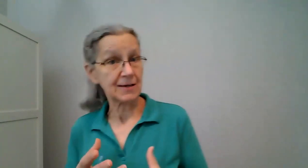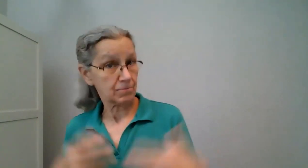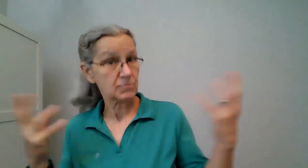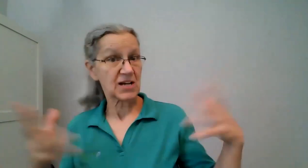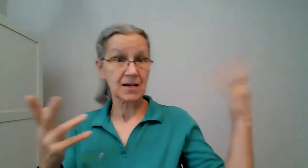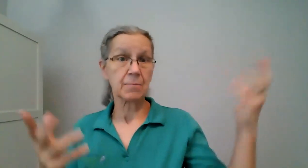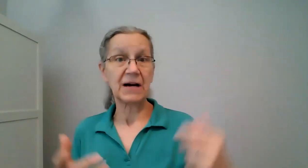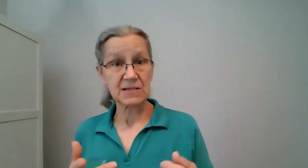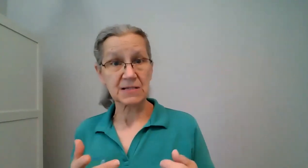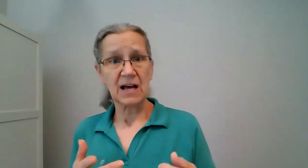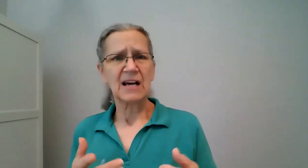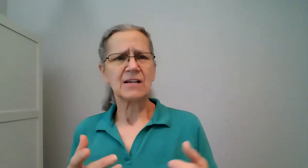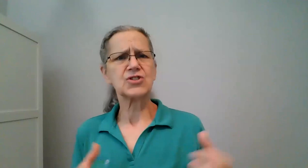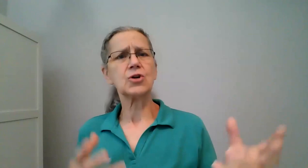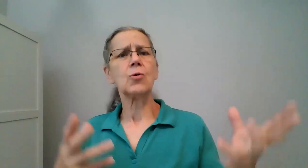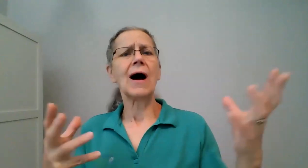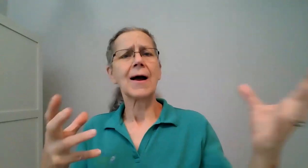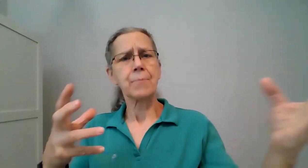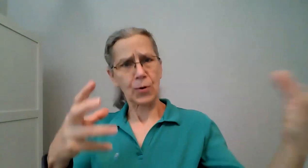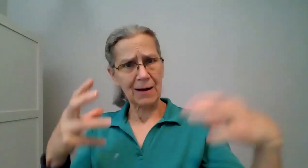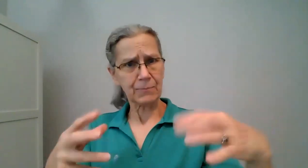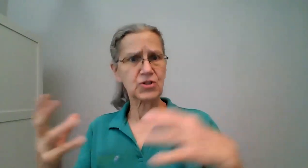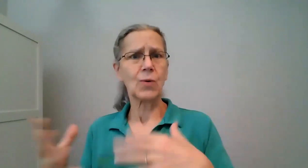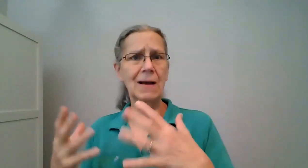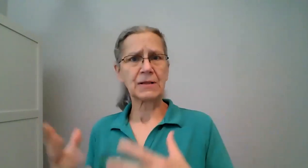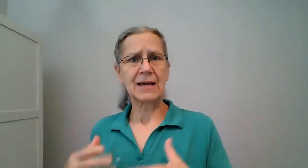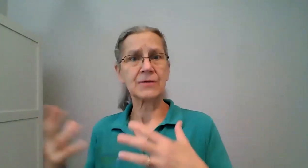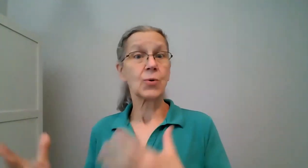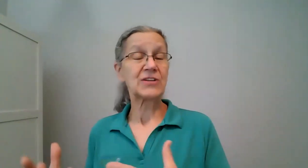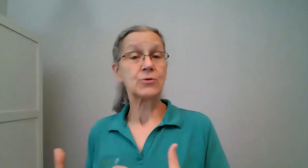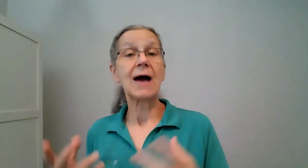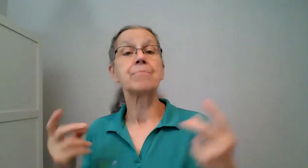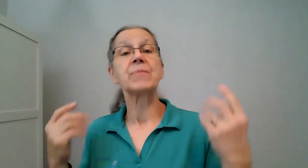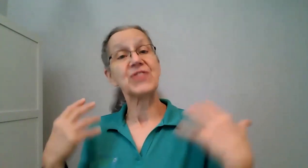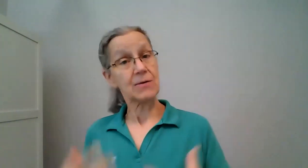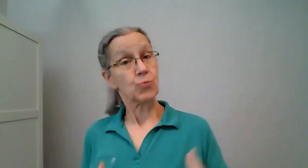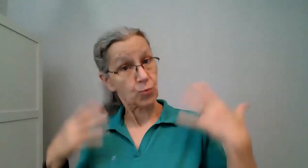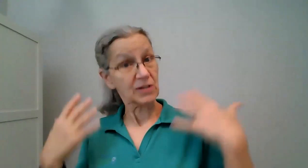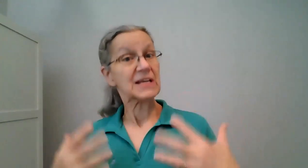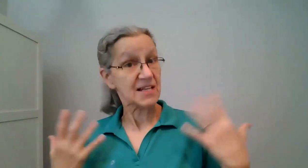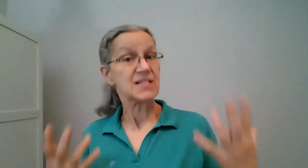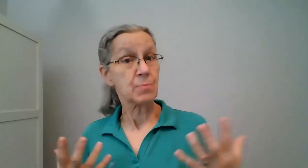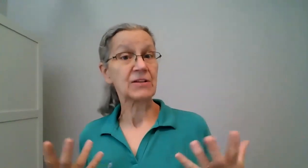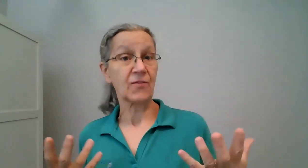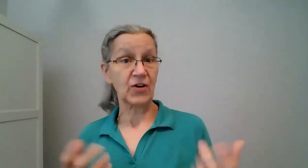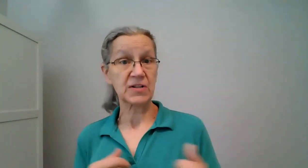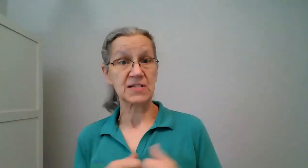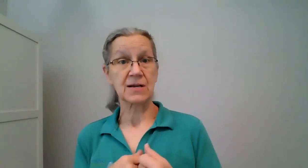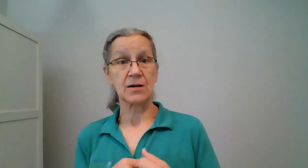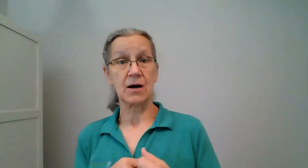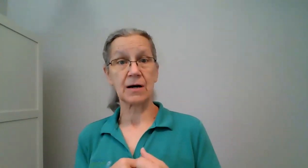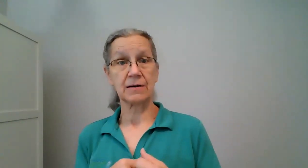taking a bus do i prep do i plan do i do that but then we're really this month focusing in on